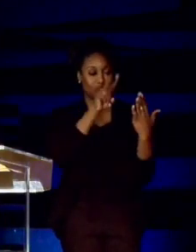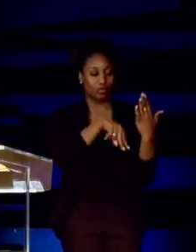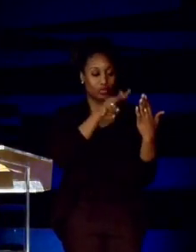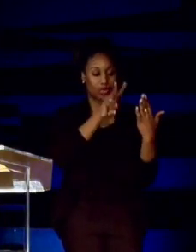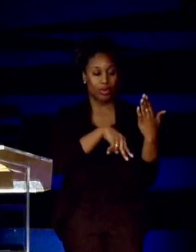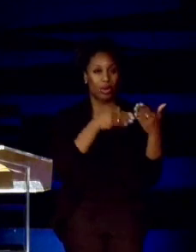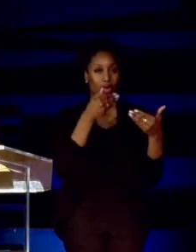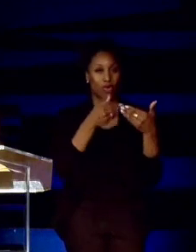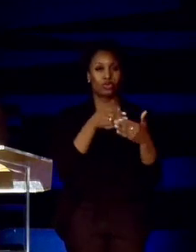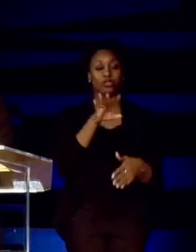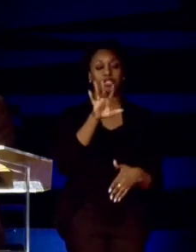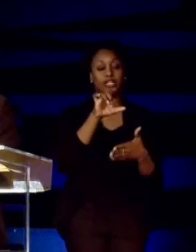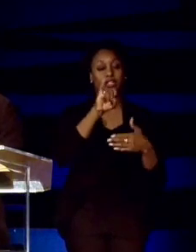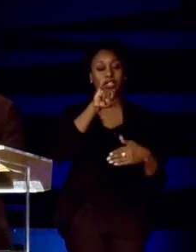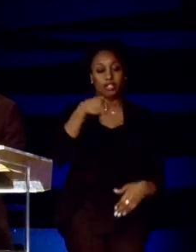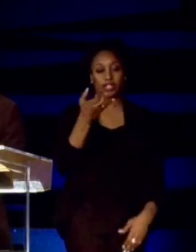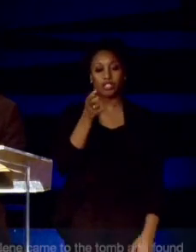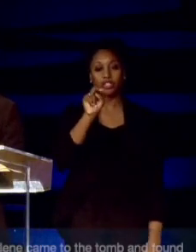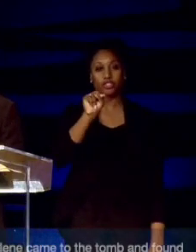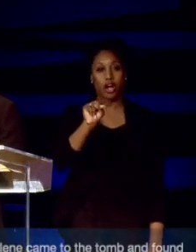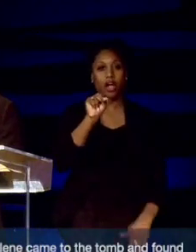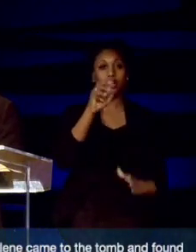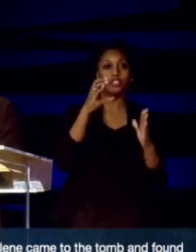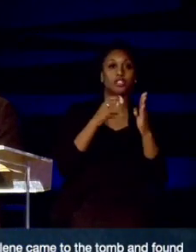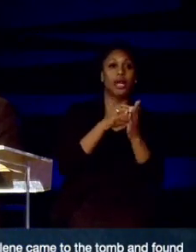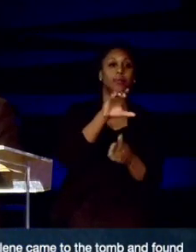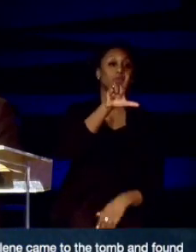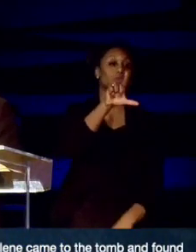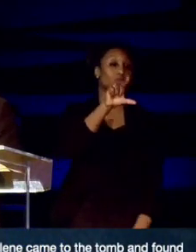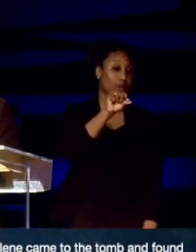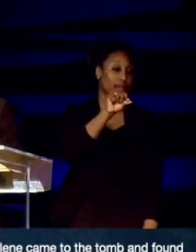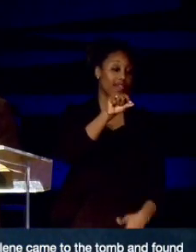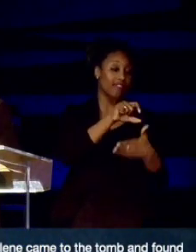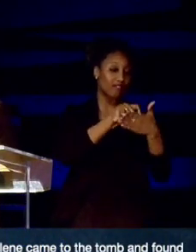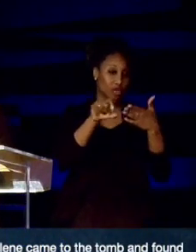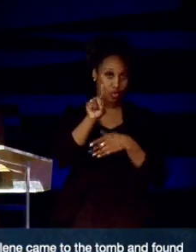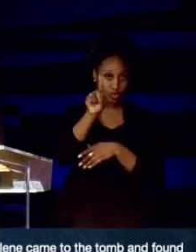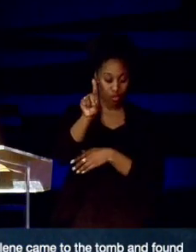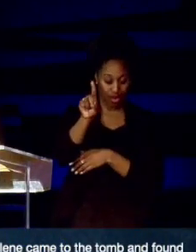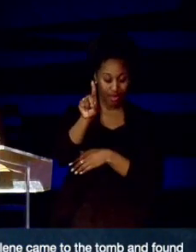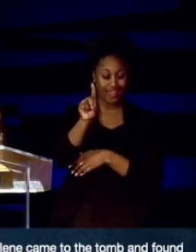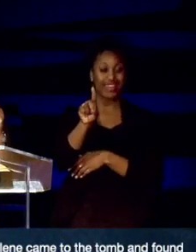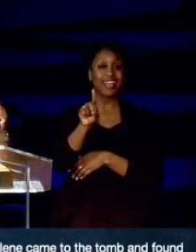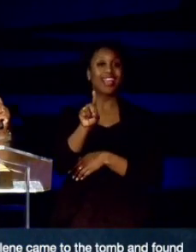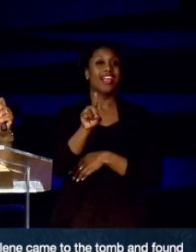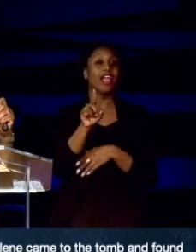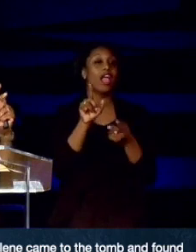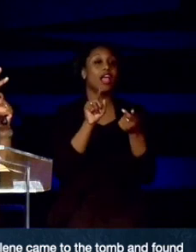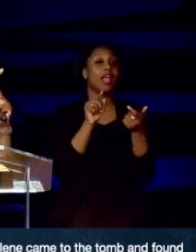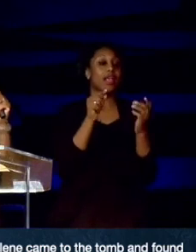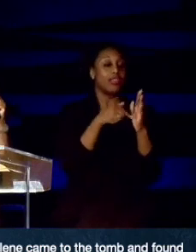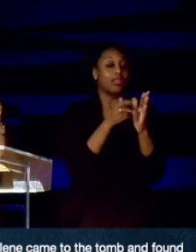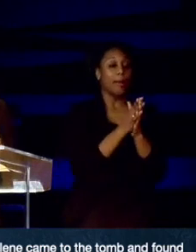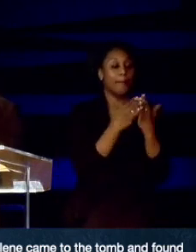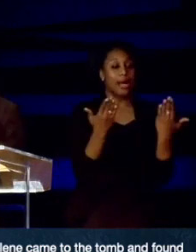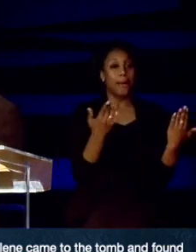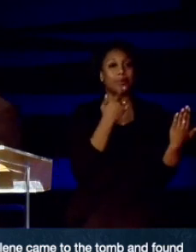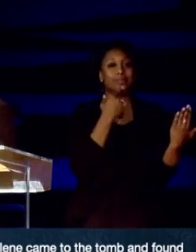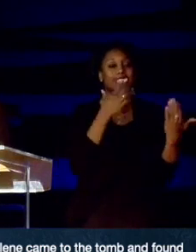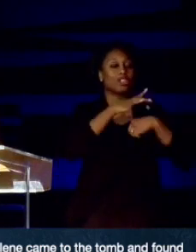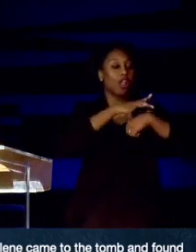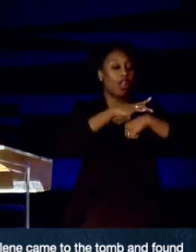at verse number 1. Again, New Living Translation said early. Everyone say early.